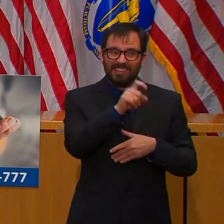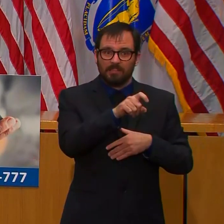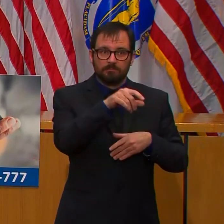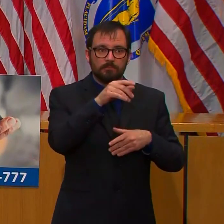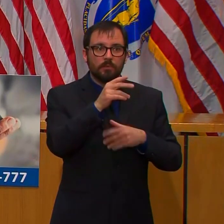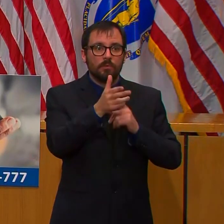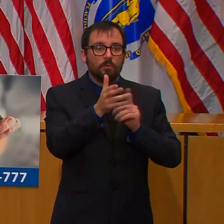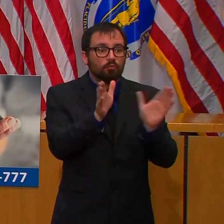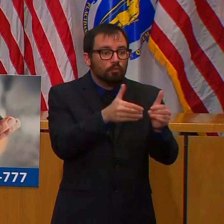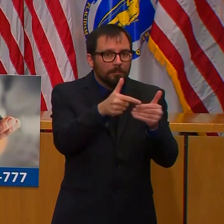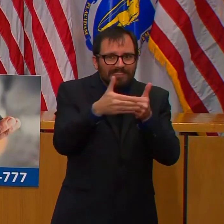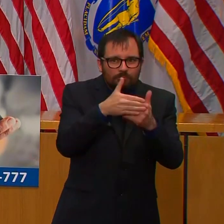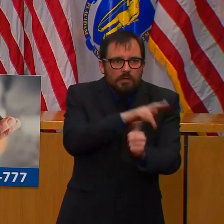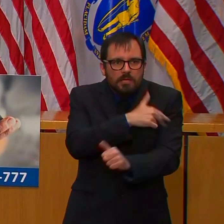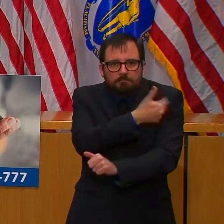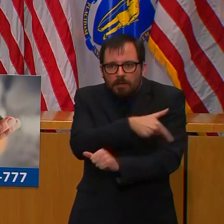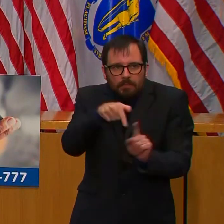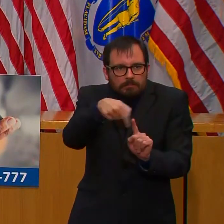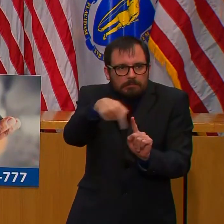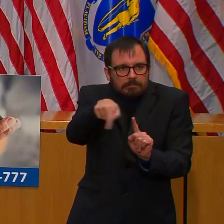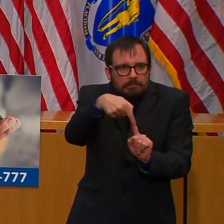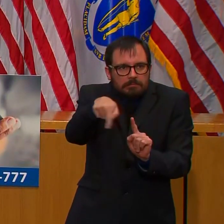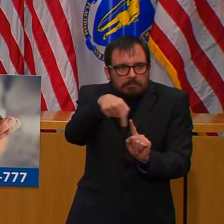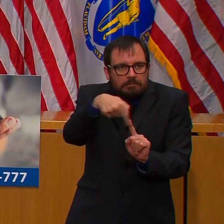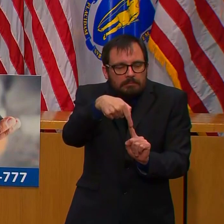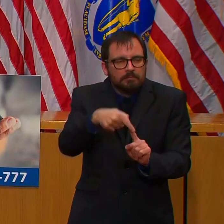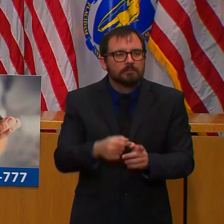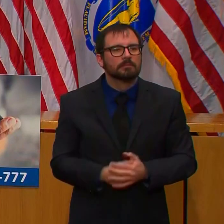for vacation or leisure purposes.